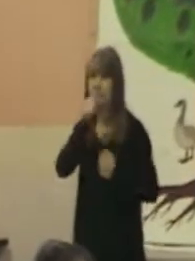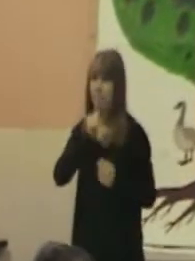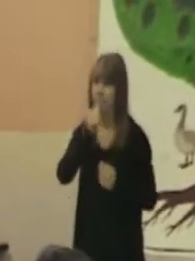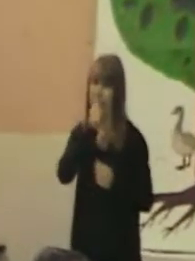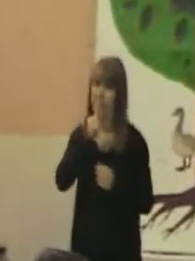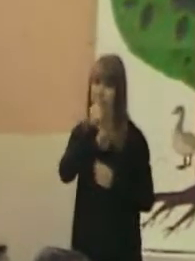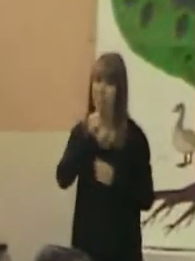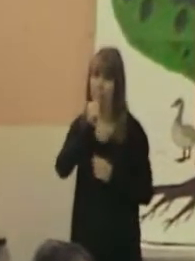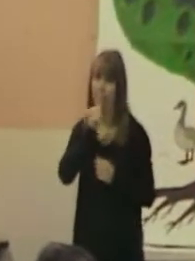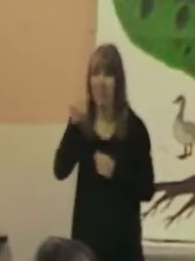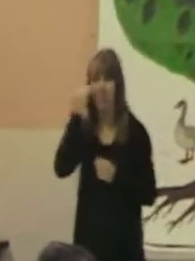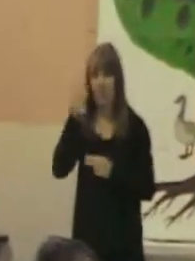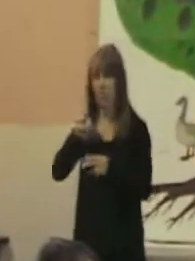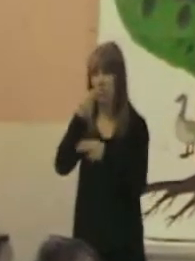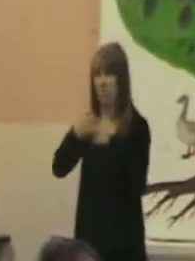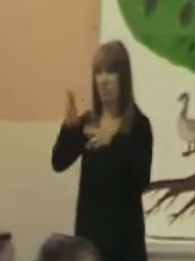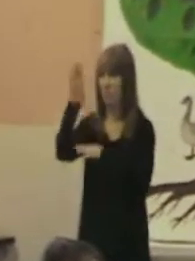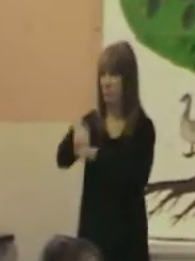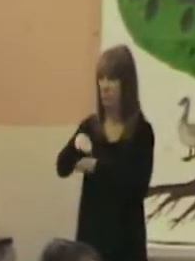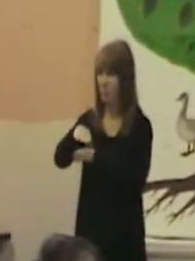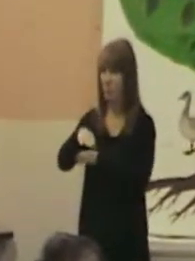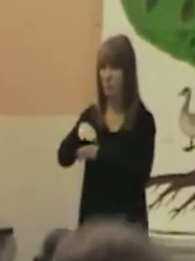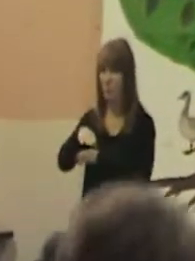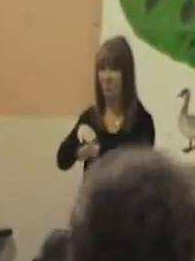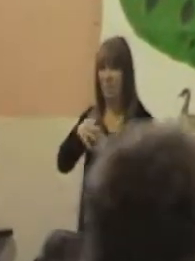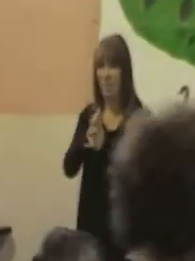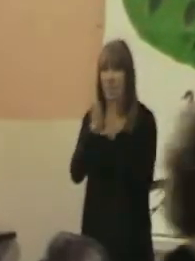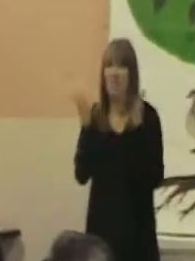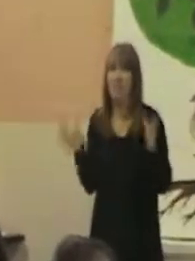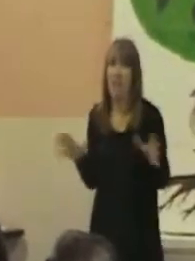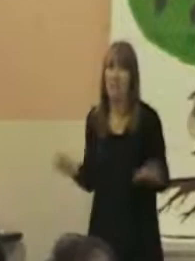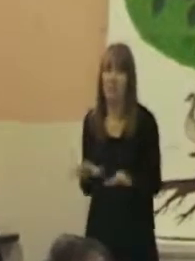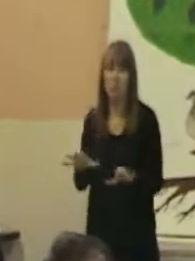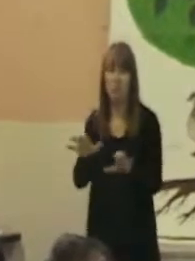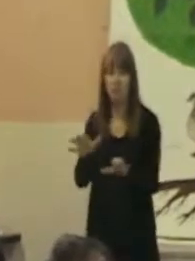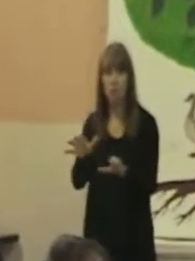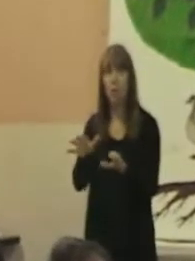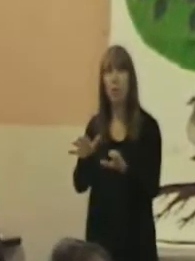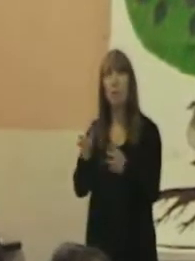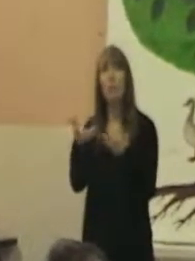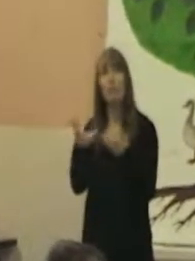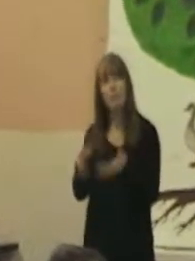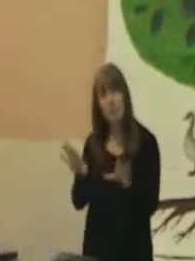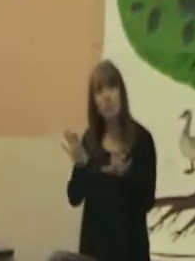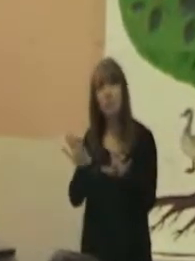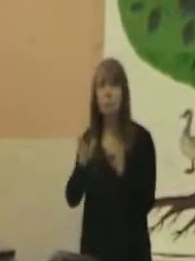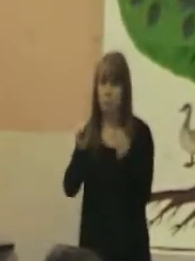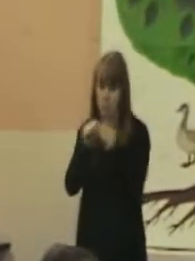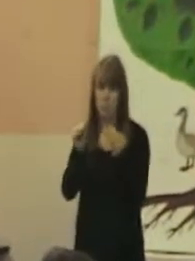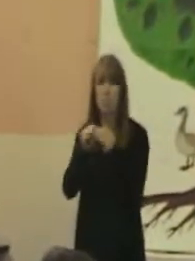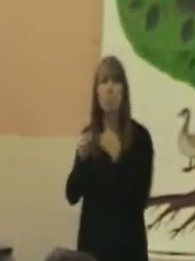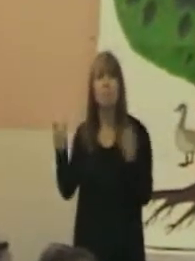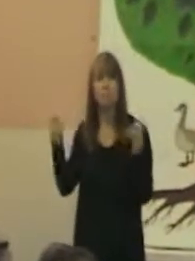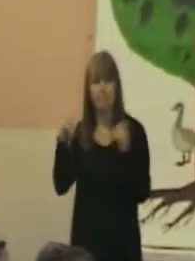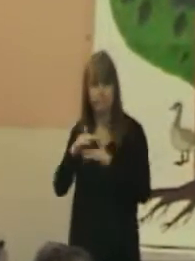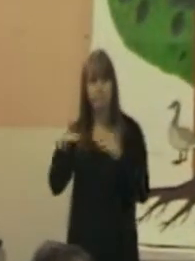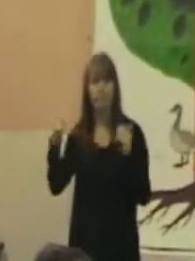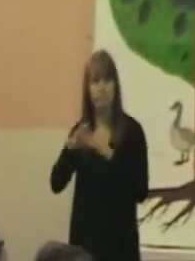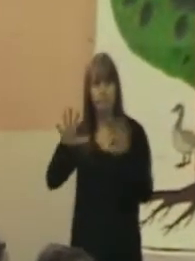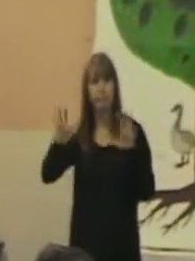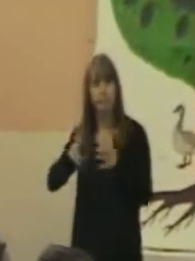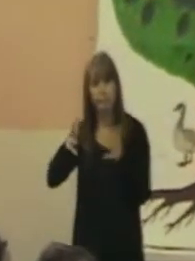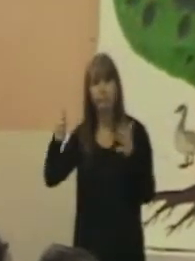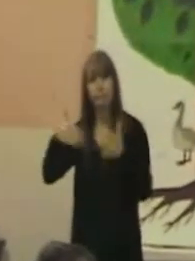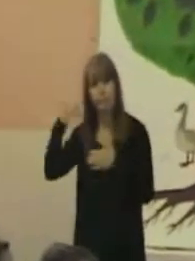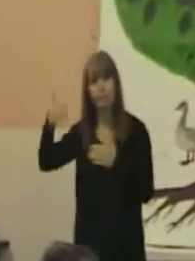a lot done in a little bit of time. And we have a lot more time after this. We have a lot more time to gather. And you'll be hearing about some of